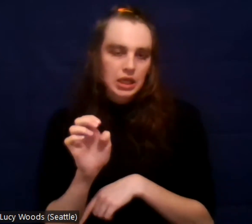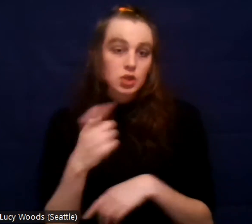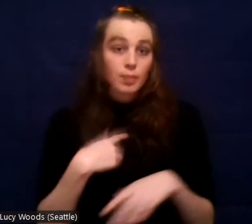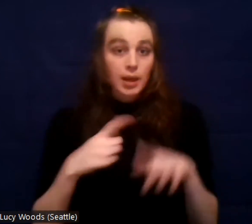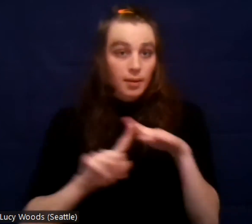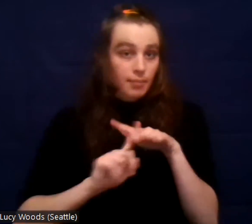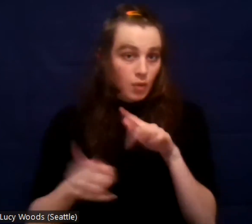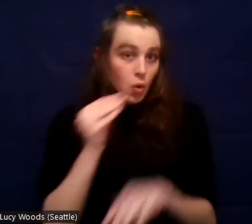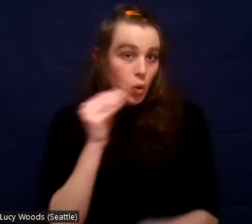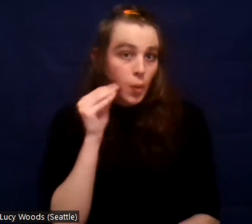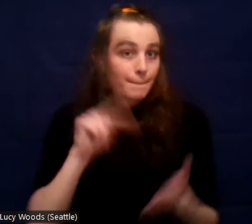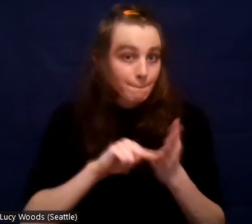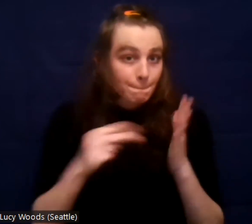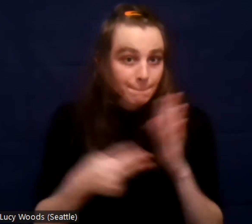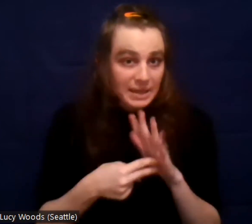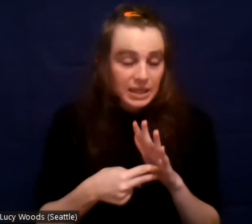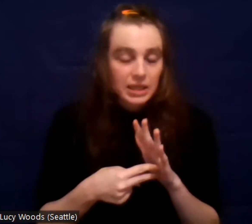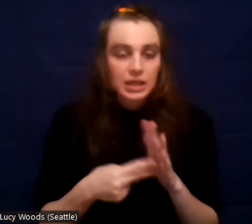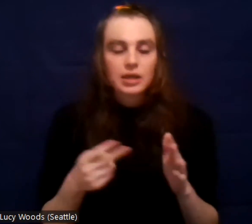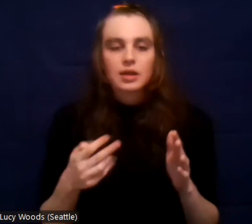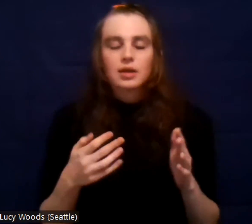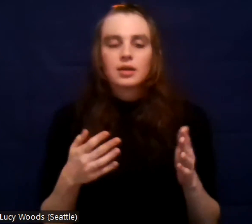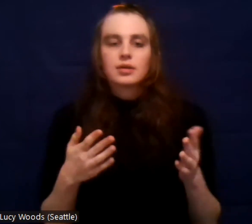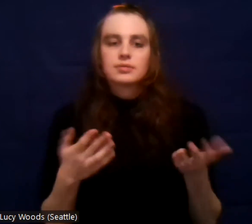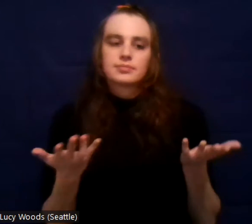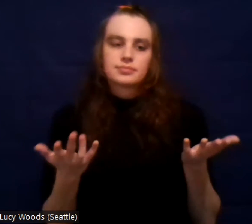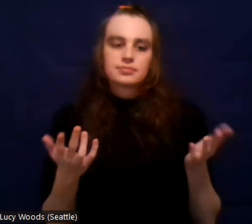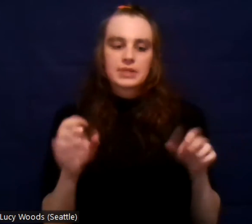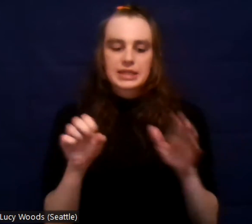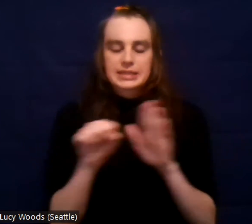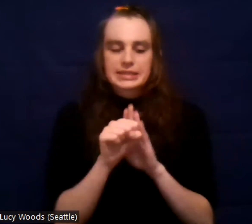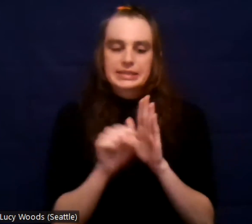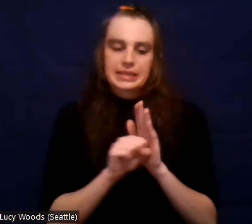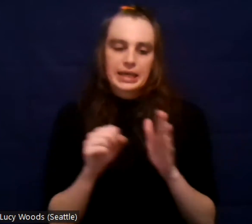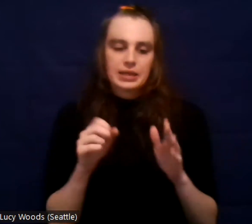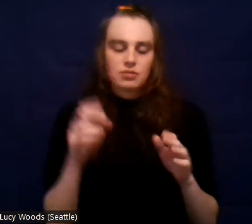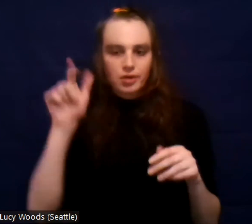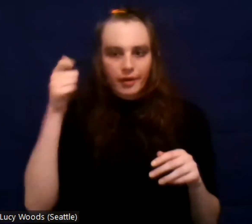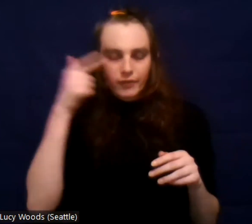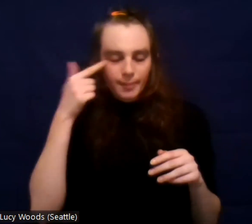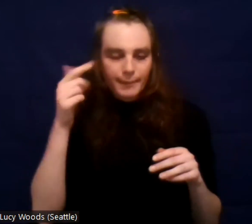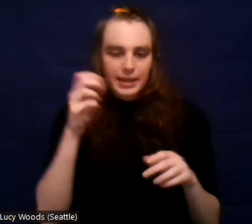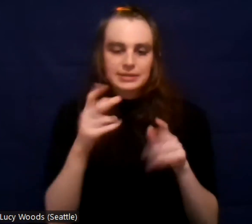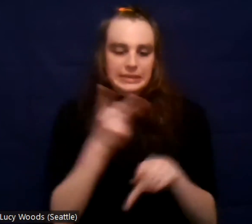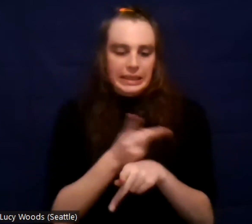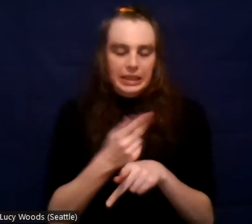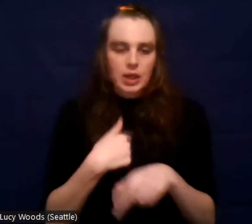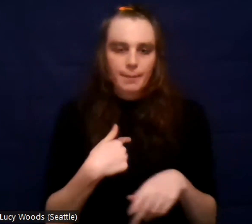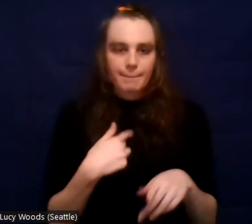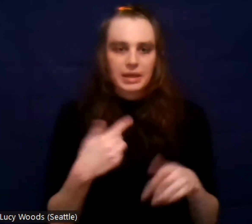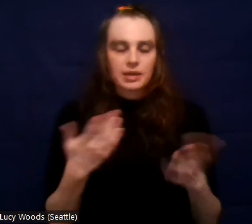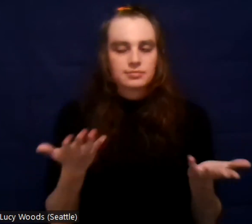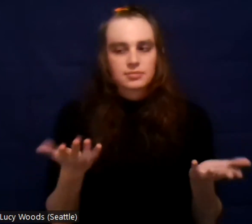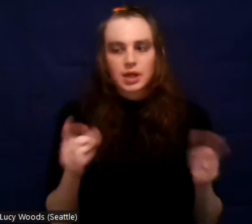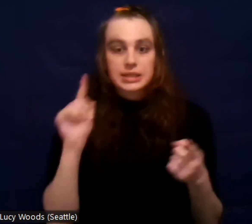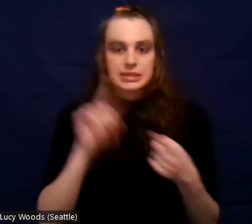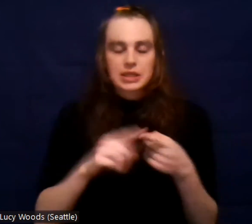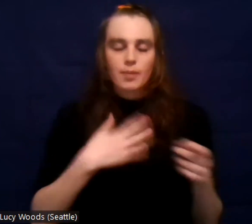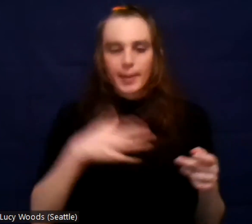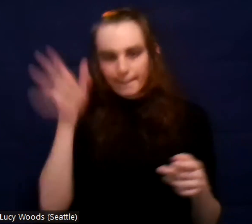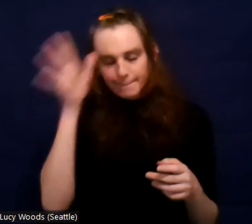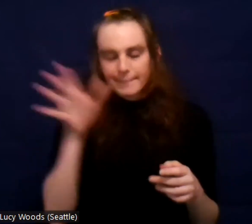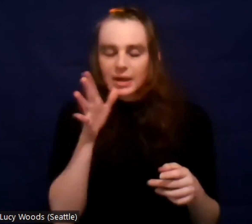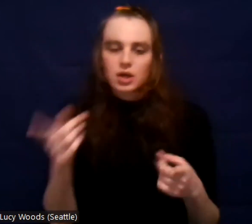until your parents come get you. I stayed there for about three months. And, uh, at the time I didn't realize, but my